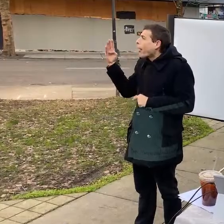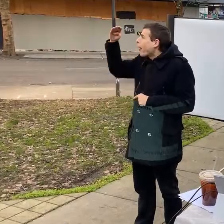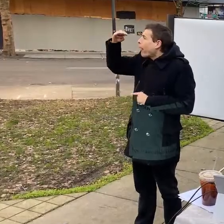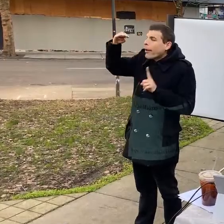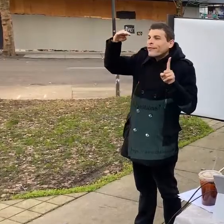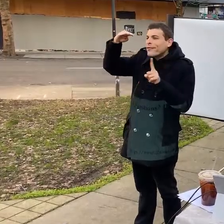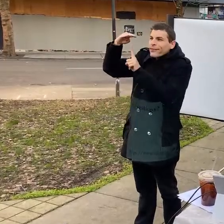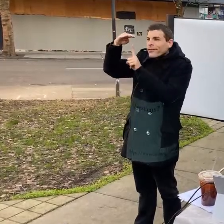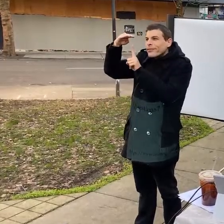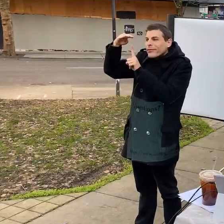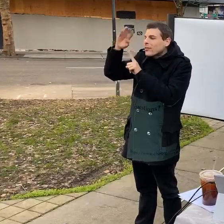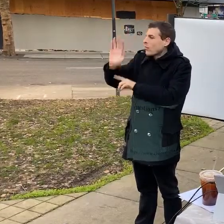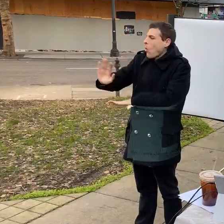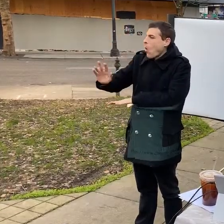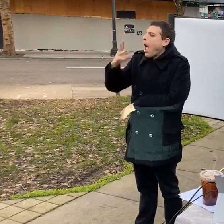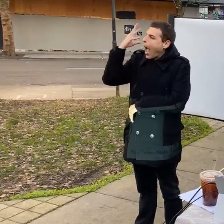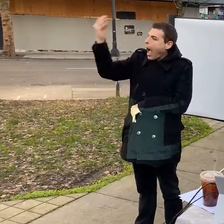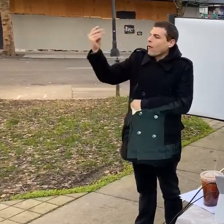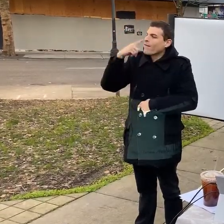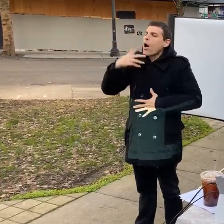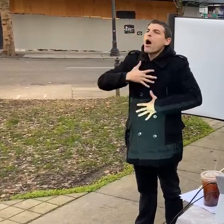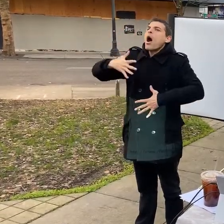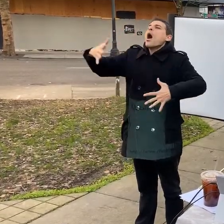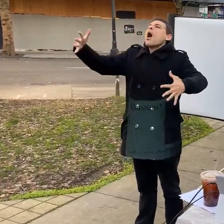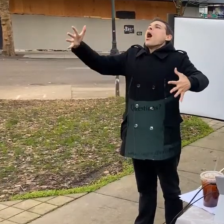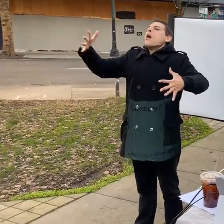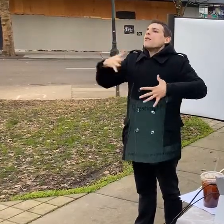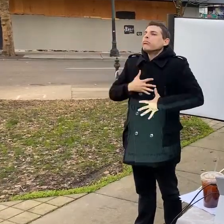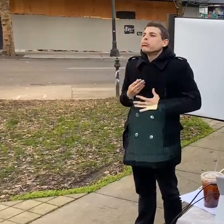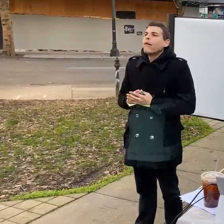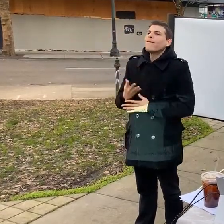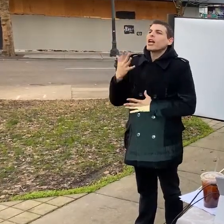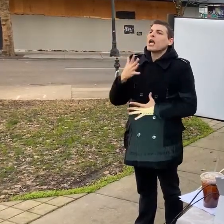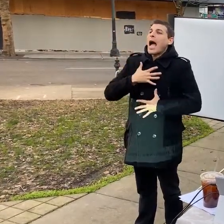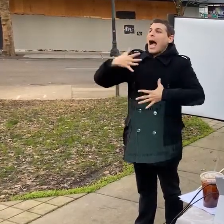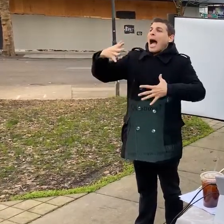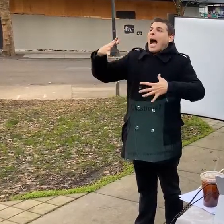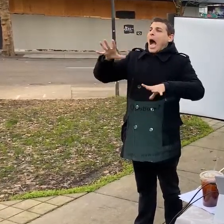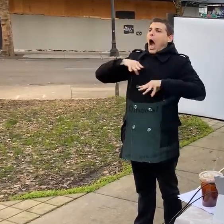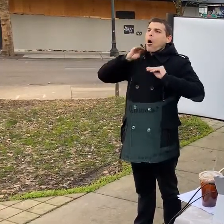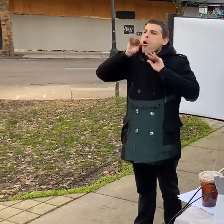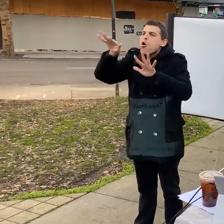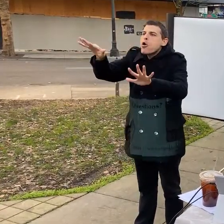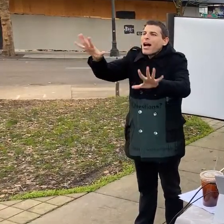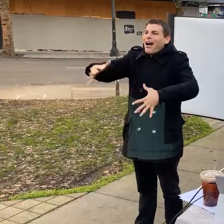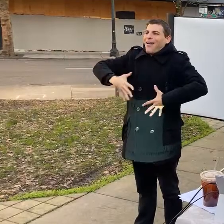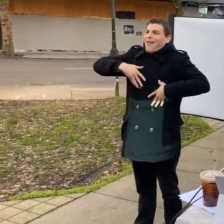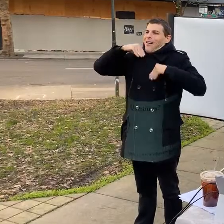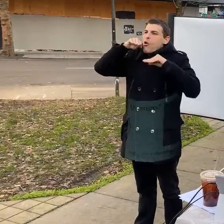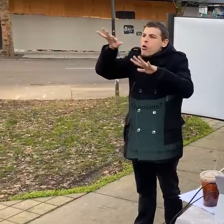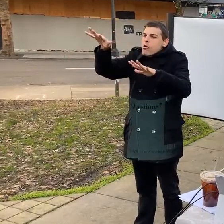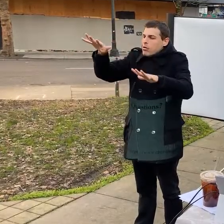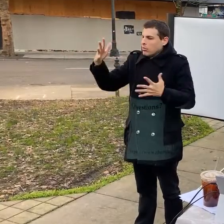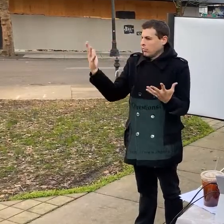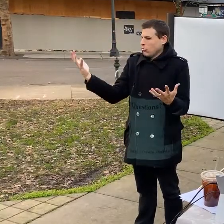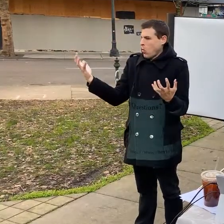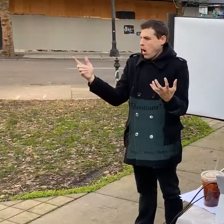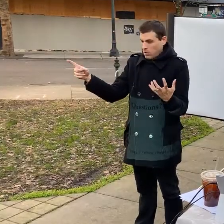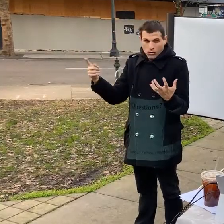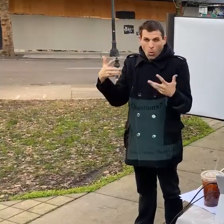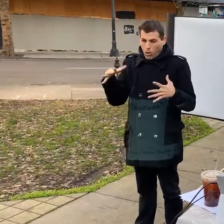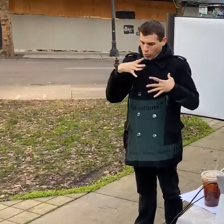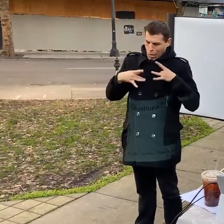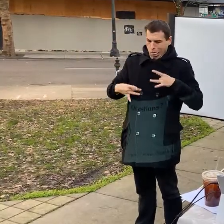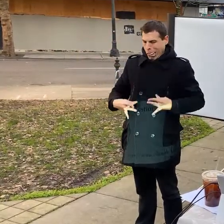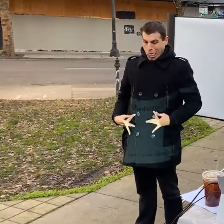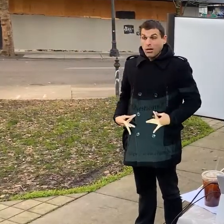spot where you can do deep breathing and get in a lot of fresh air because you want to get this stuff out of your lungs before you like all the gases permeate